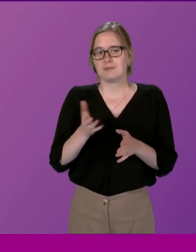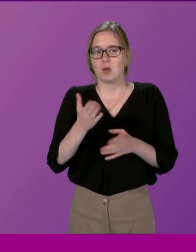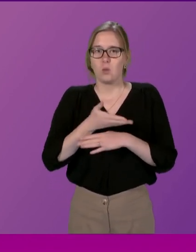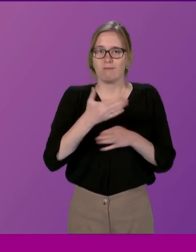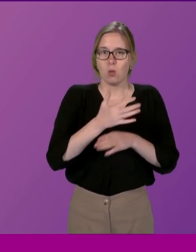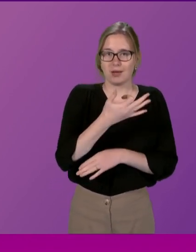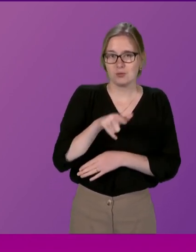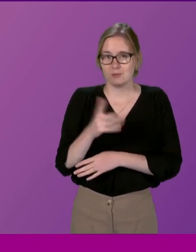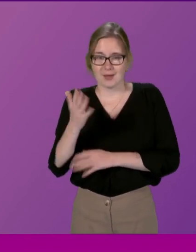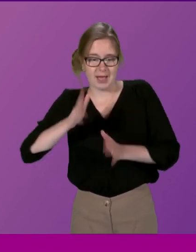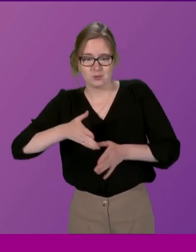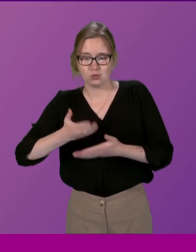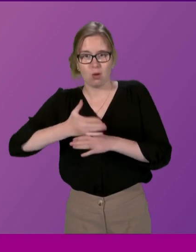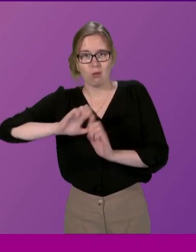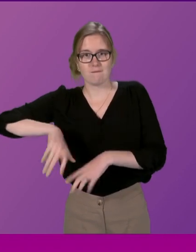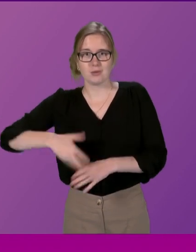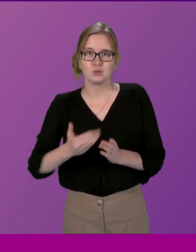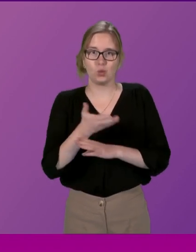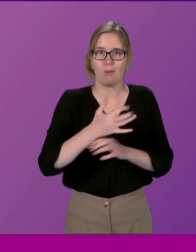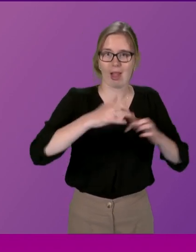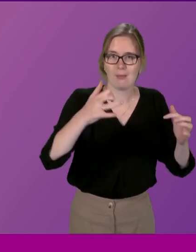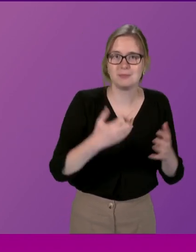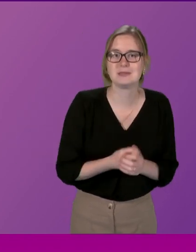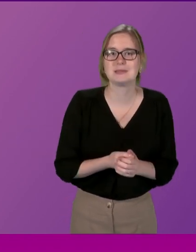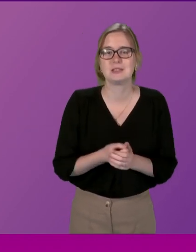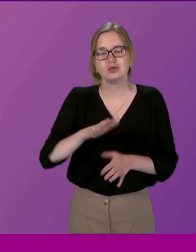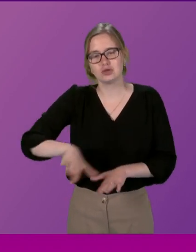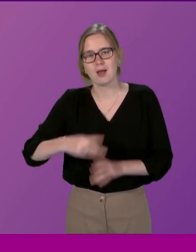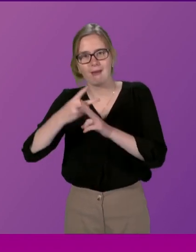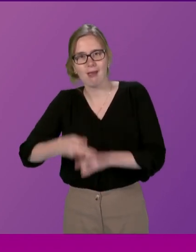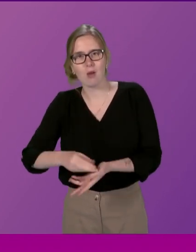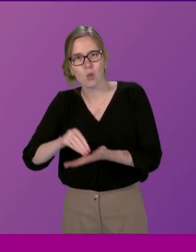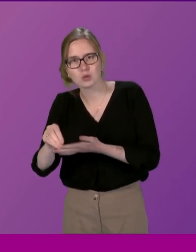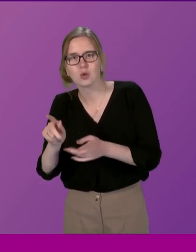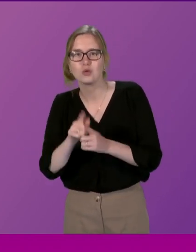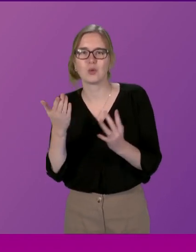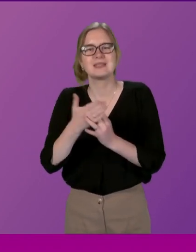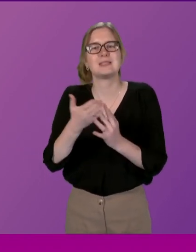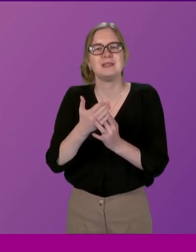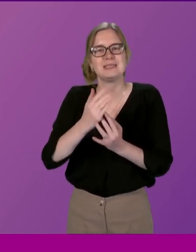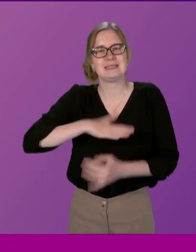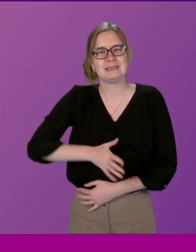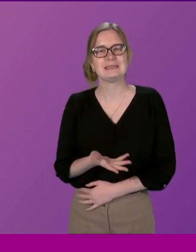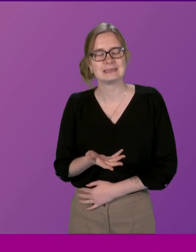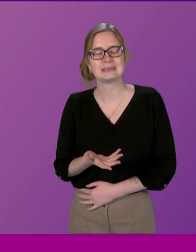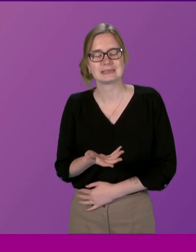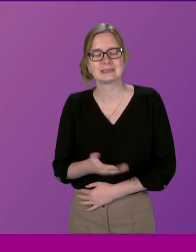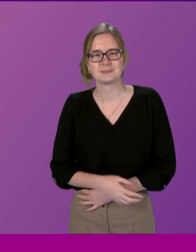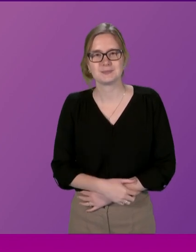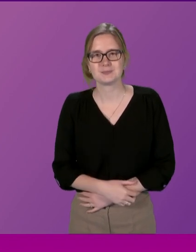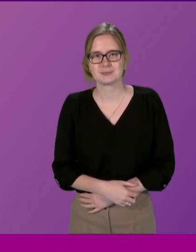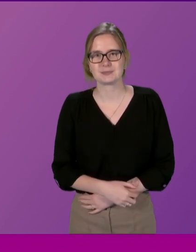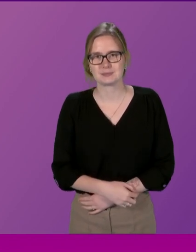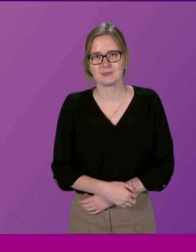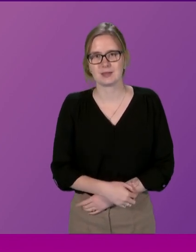nine to five childcare costs and difficulty with accessibility requirements the